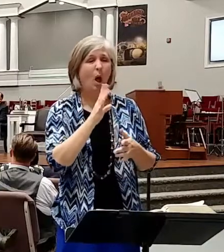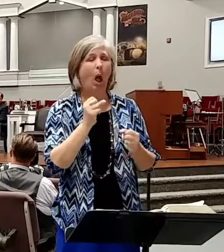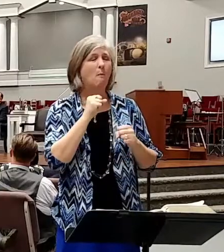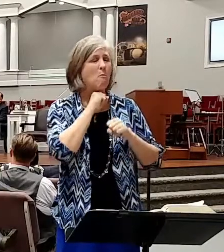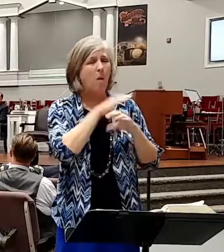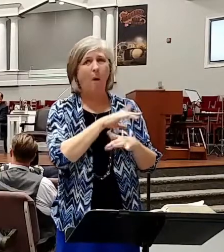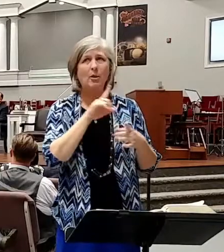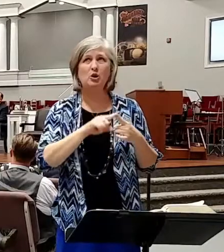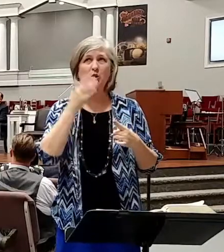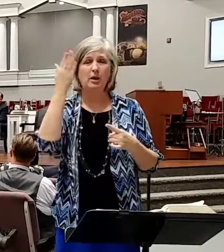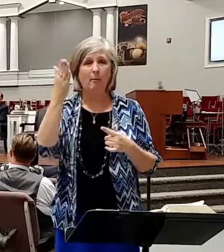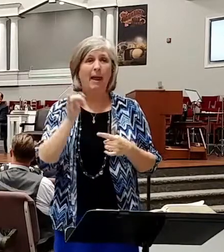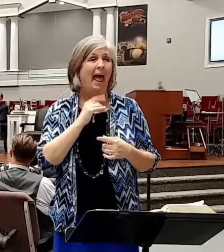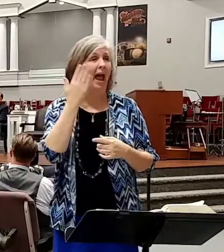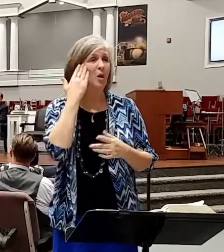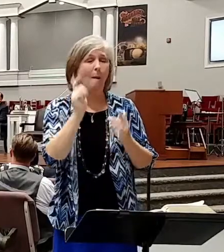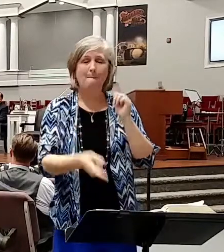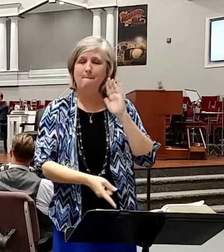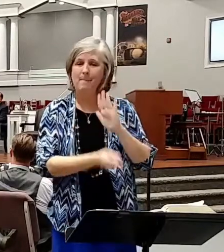And I knew right away I had seven points.